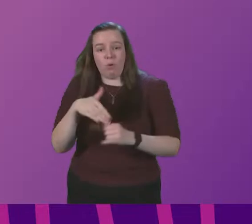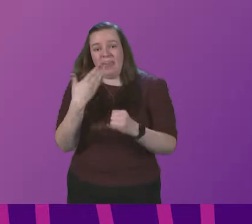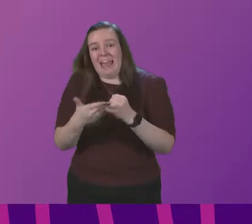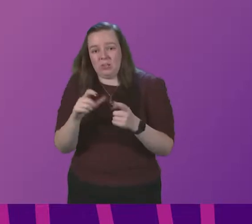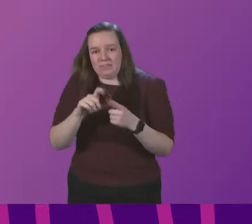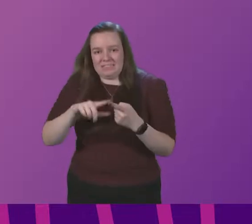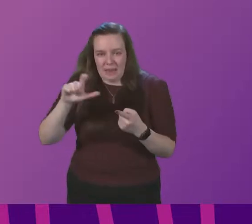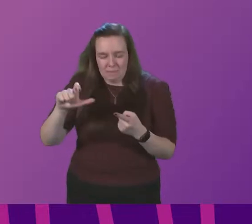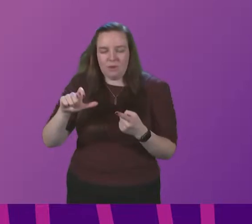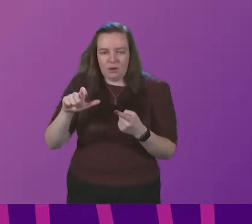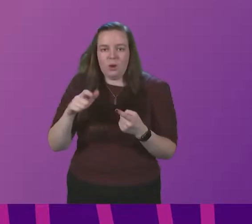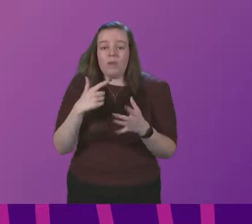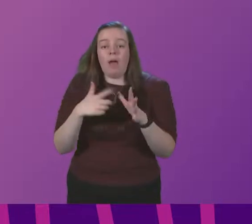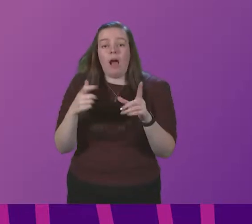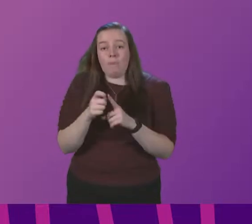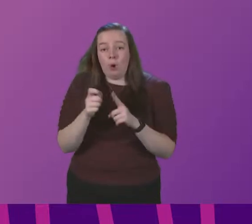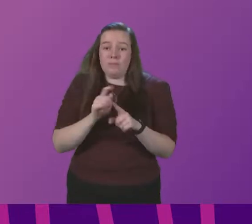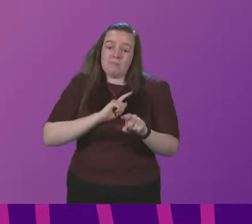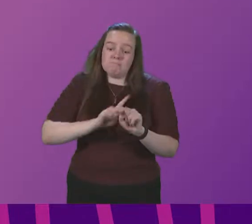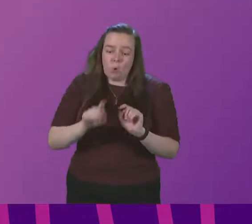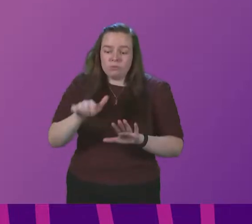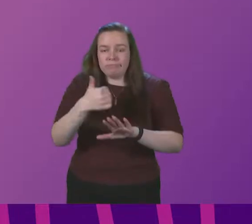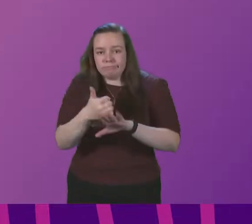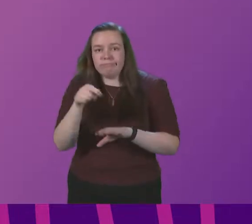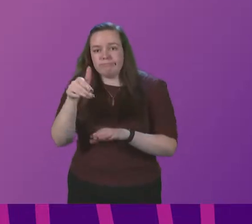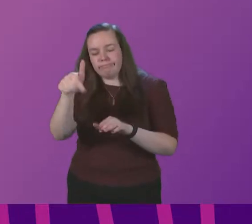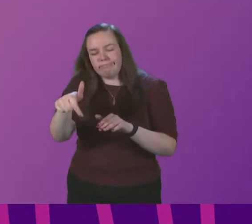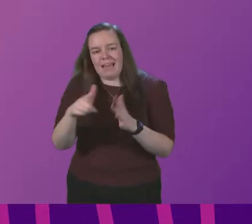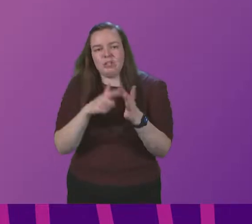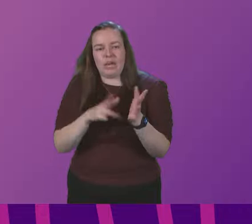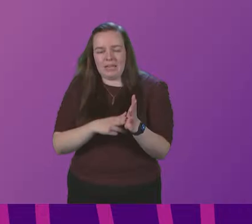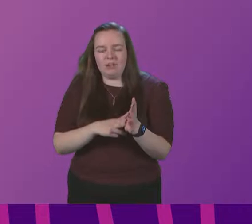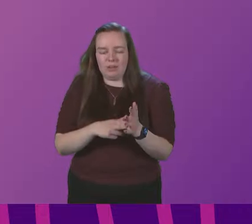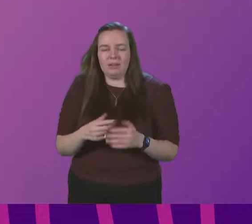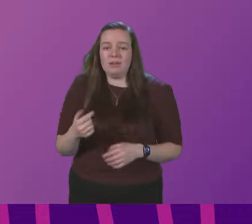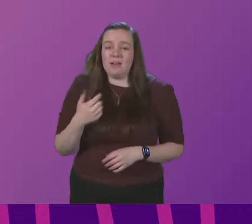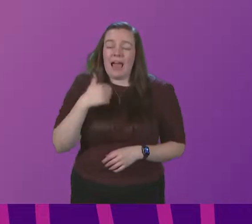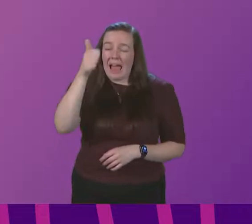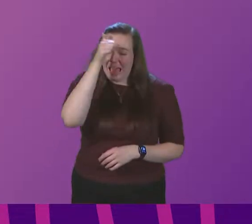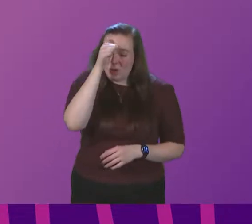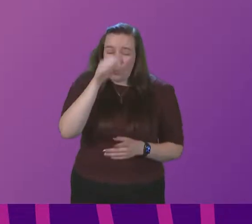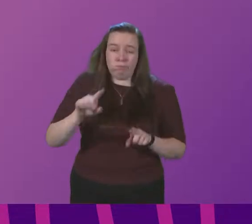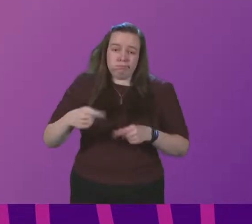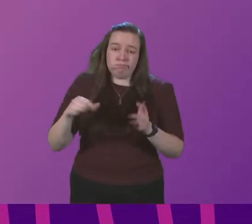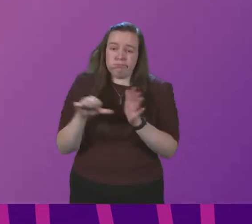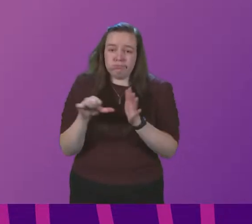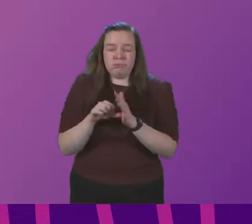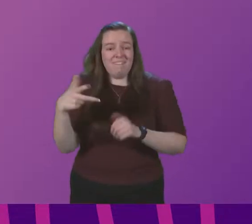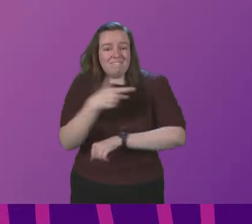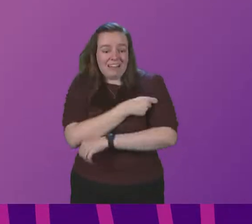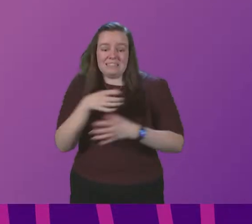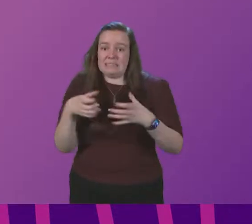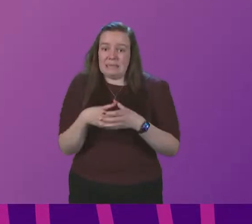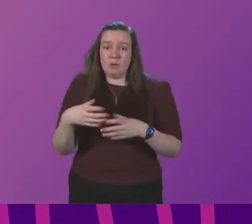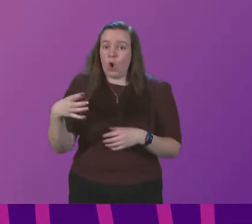with the balance of appointments taking place in January. I do not underestimate the challenge of this. Vaccination teams are already